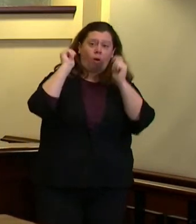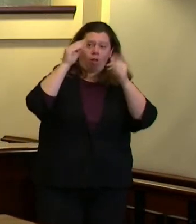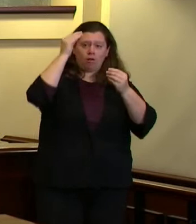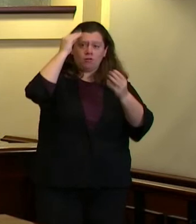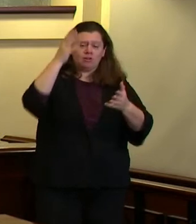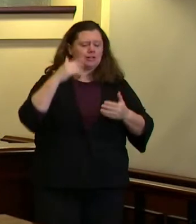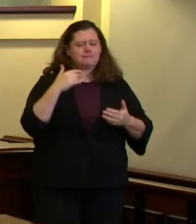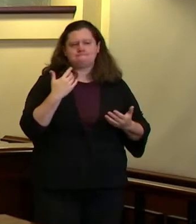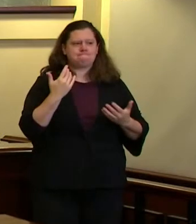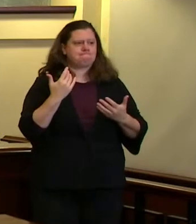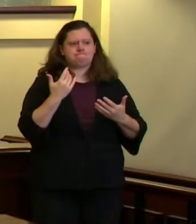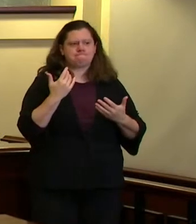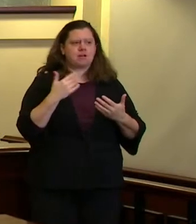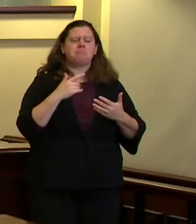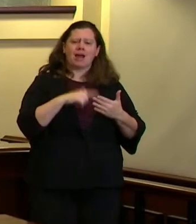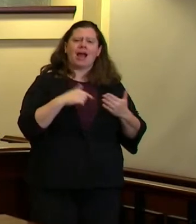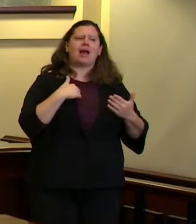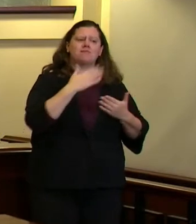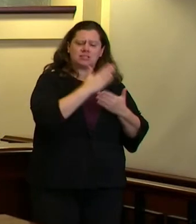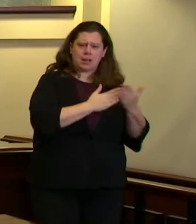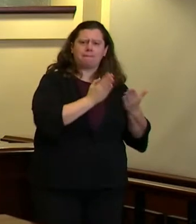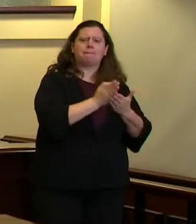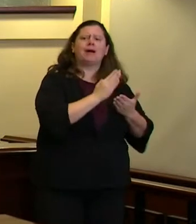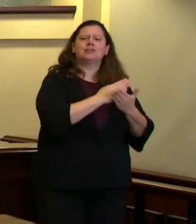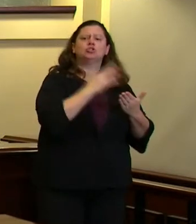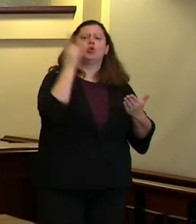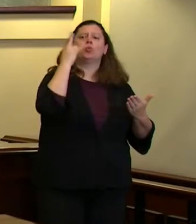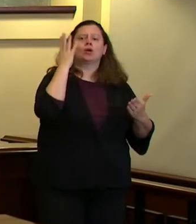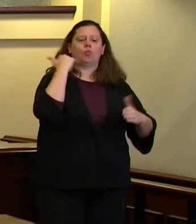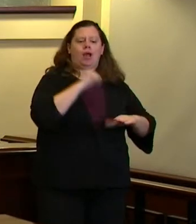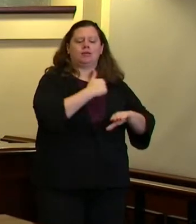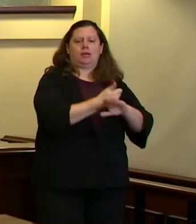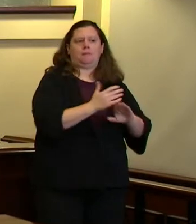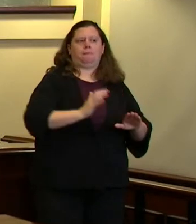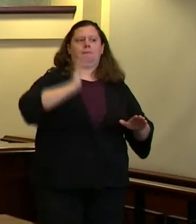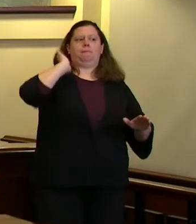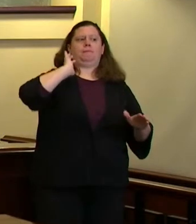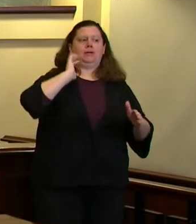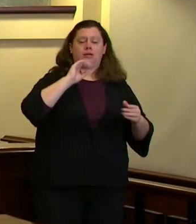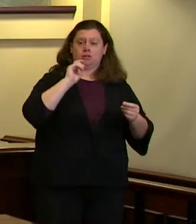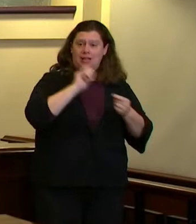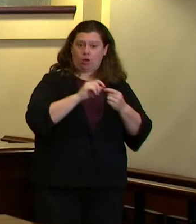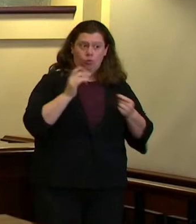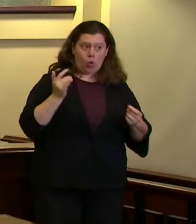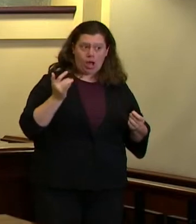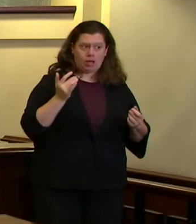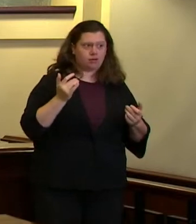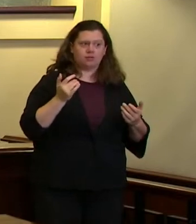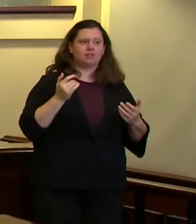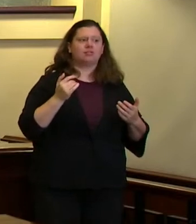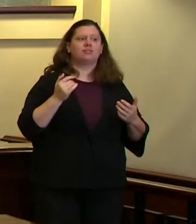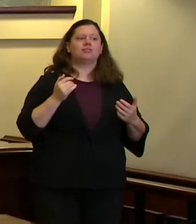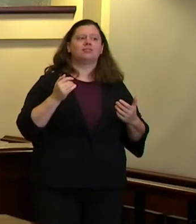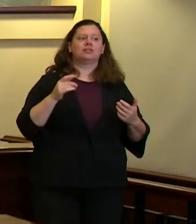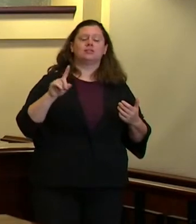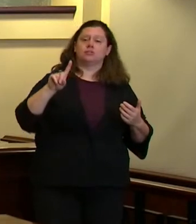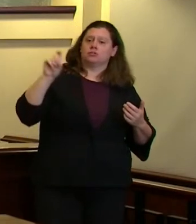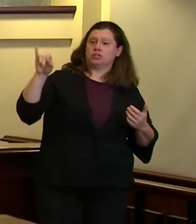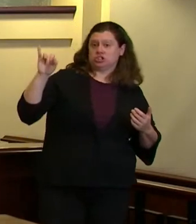there was a good budgetary reason for it i just can't i i don't know right now so let me get back to you unless jim if you know